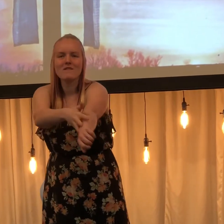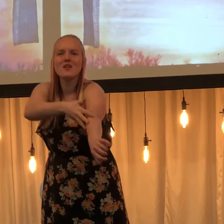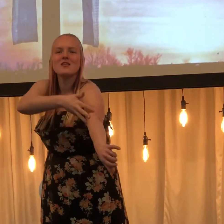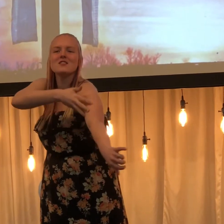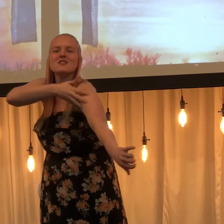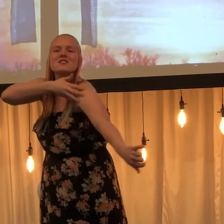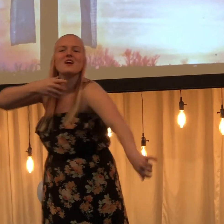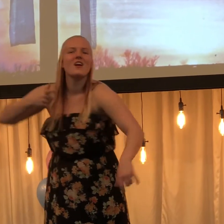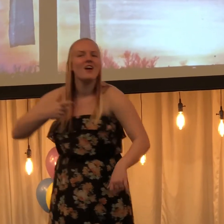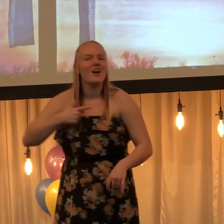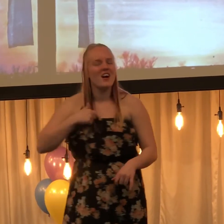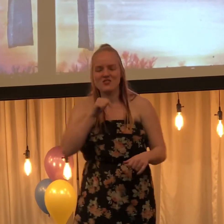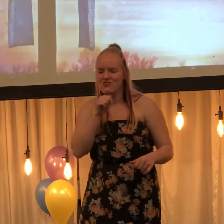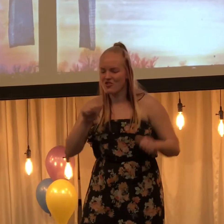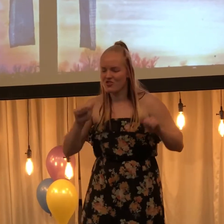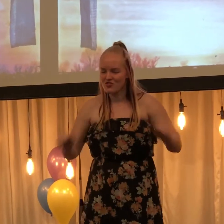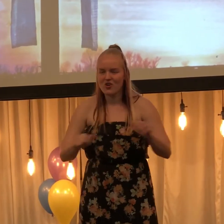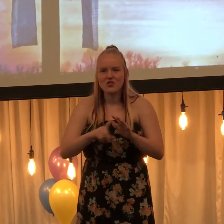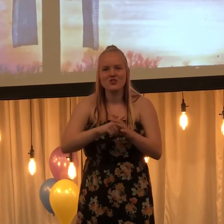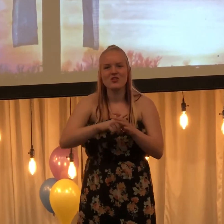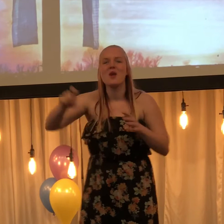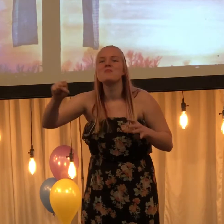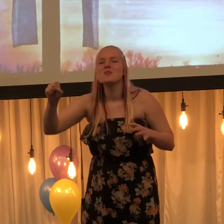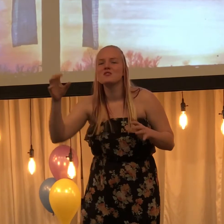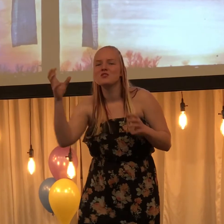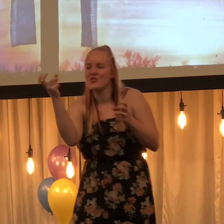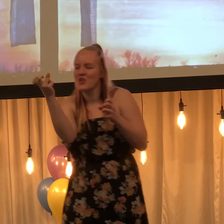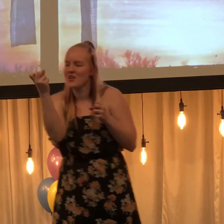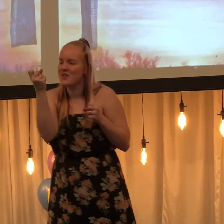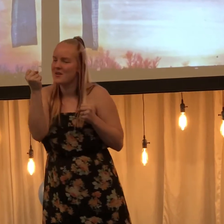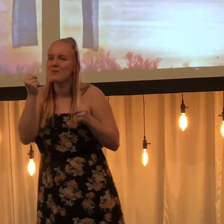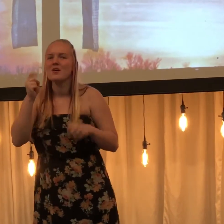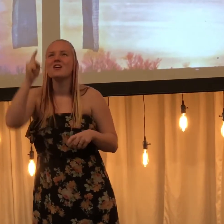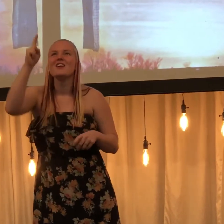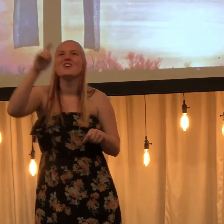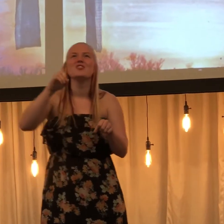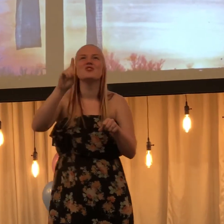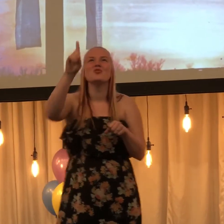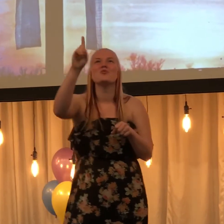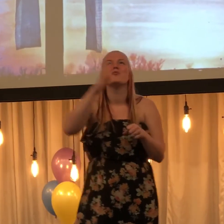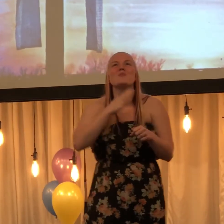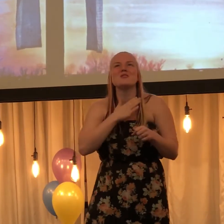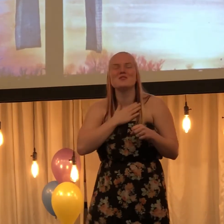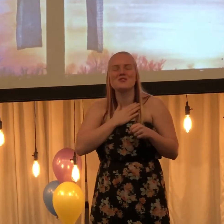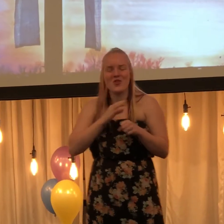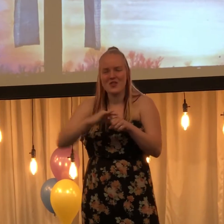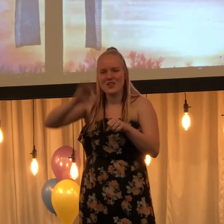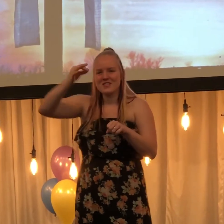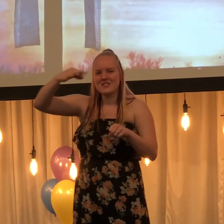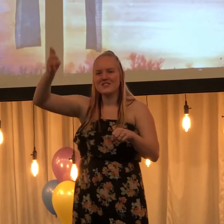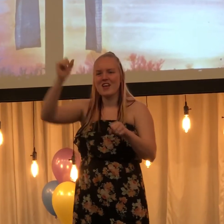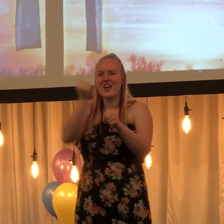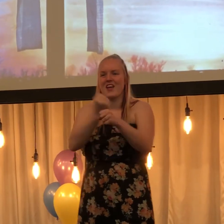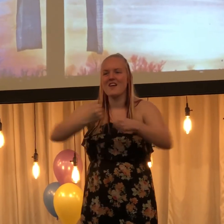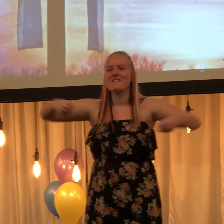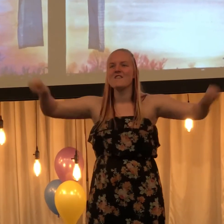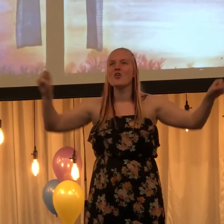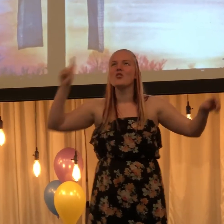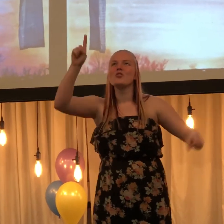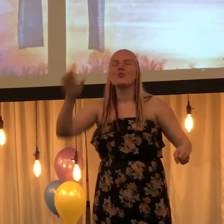veins I can't escape its grip And my soul is saved You